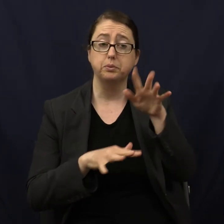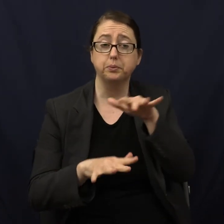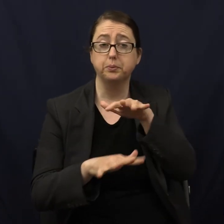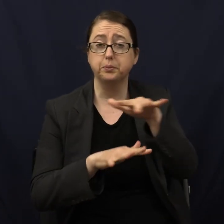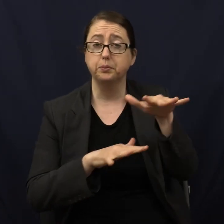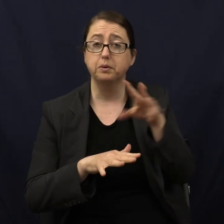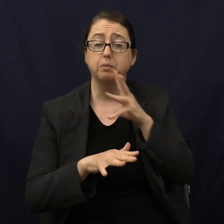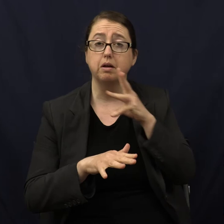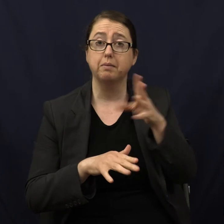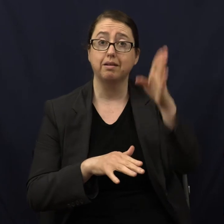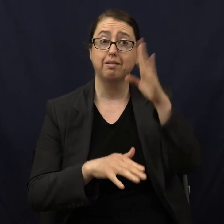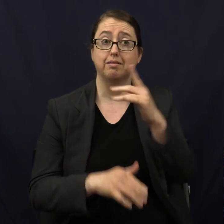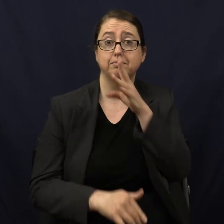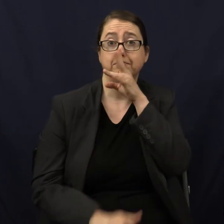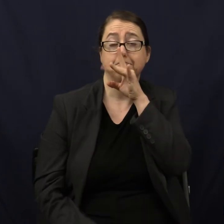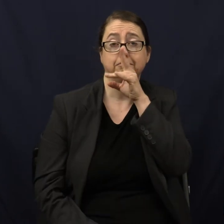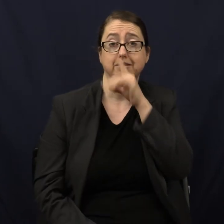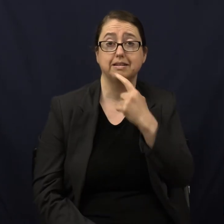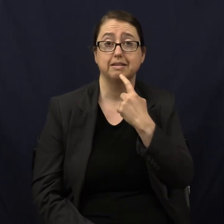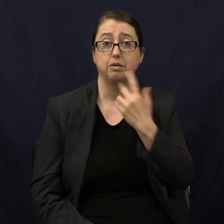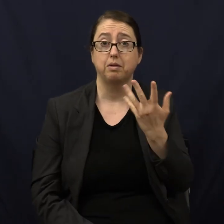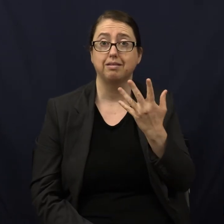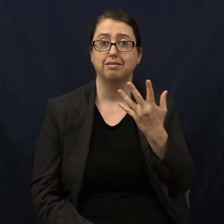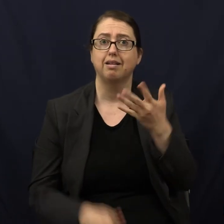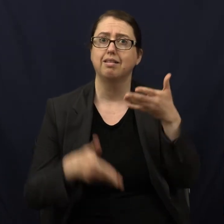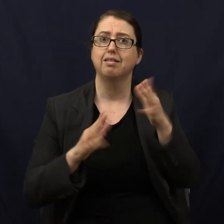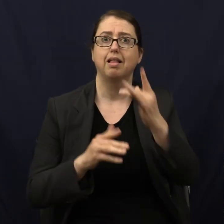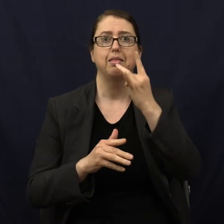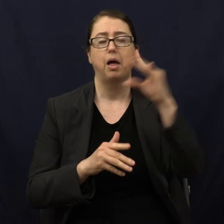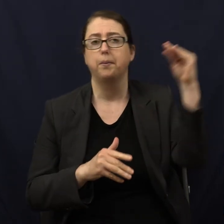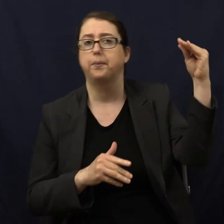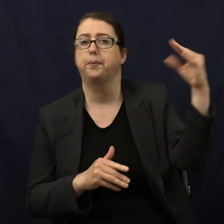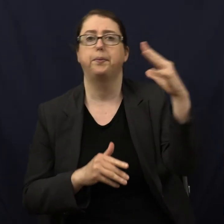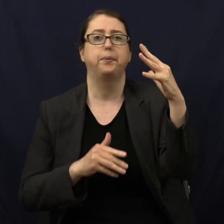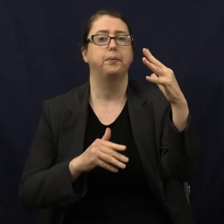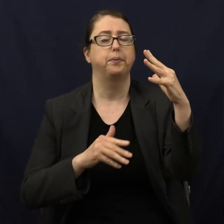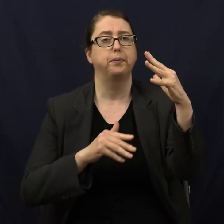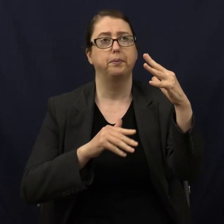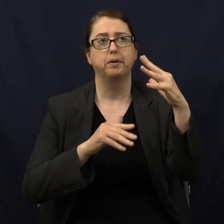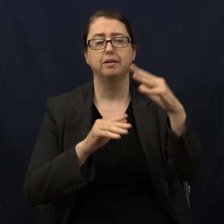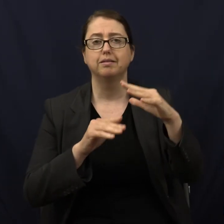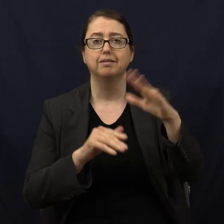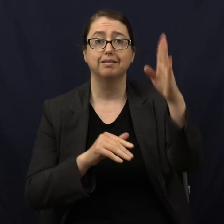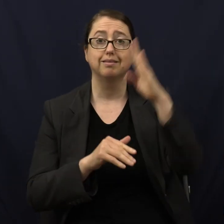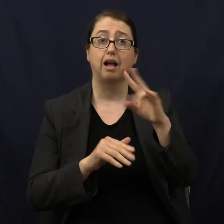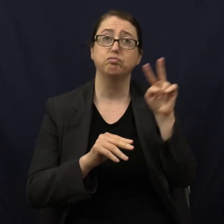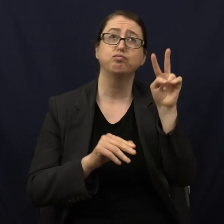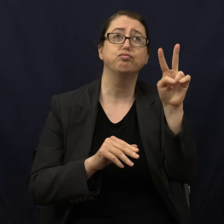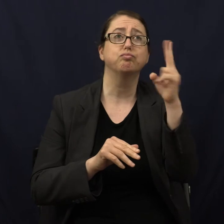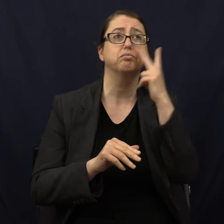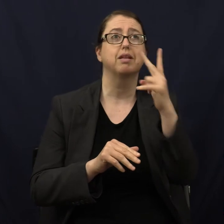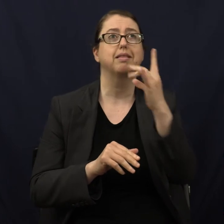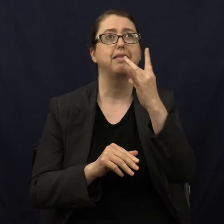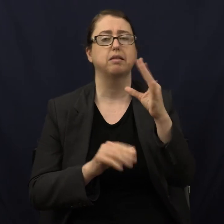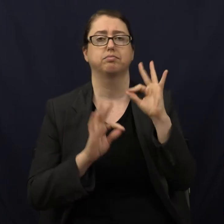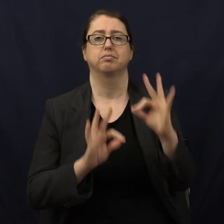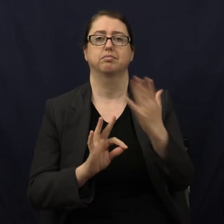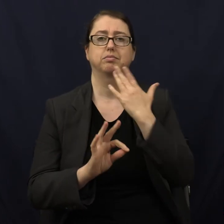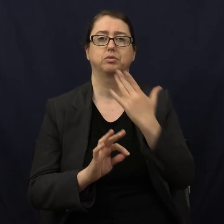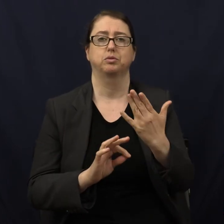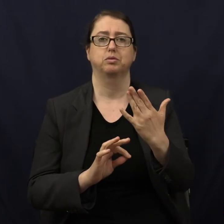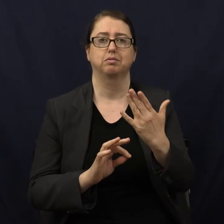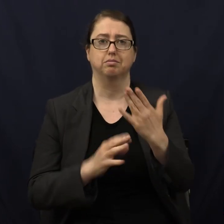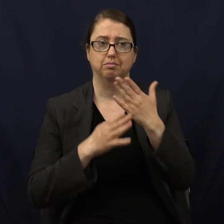face of the waters. Then God said, what? Let there be light and there was light and God saw the light and it was good